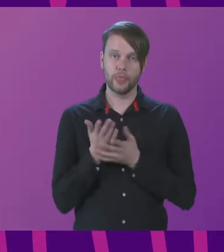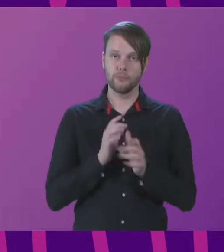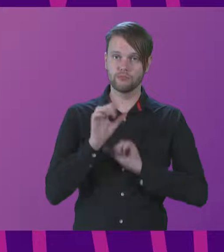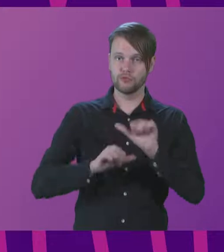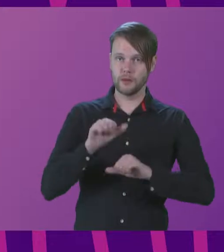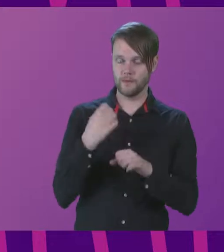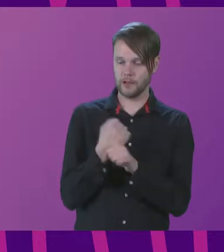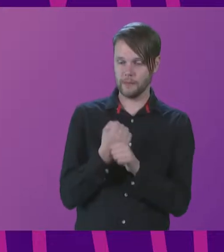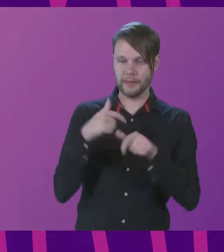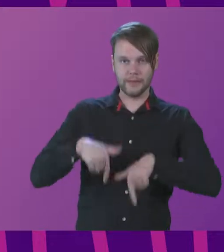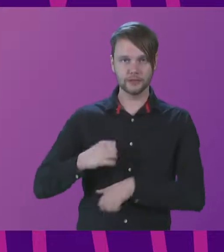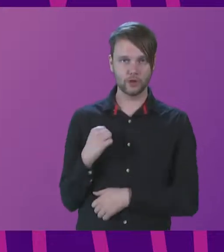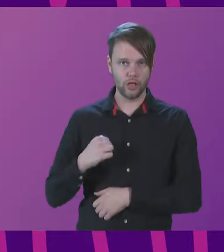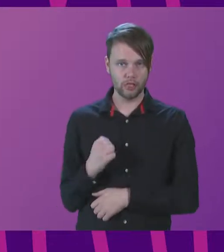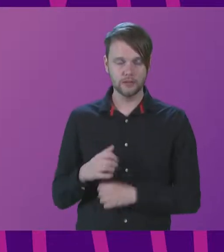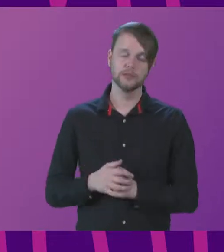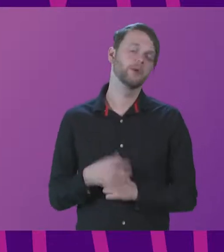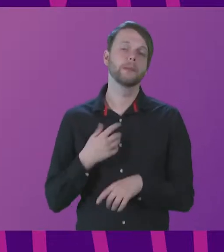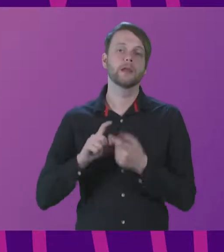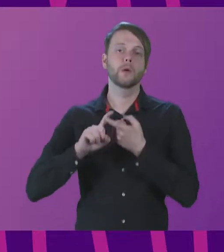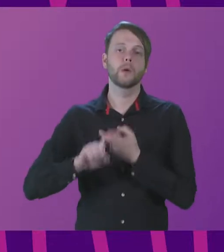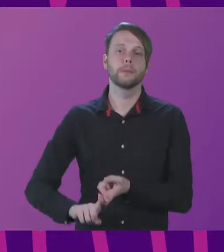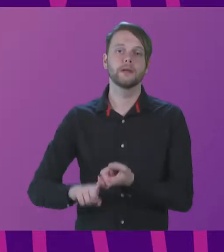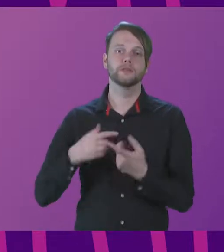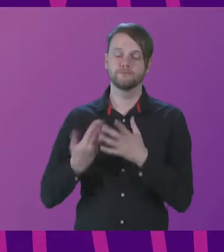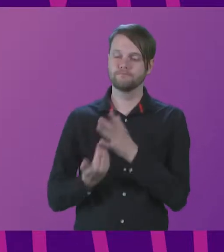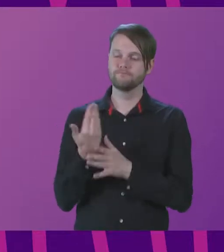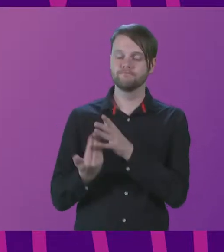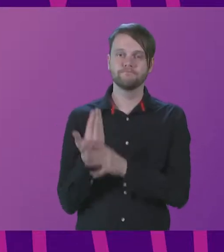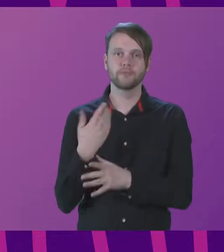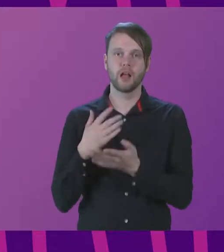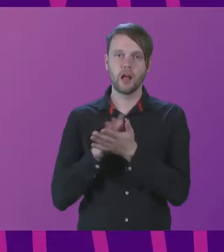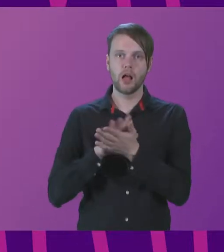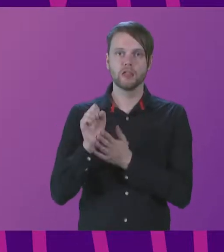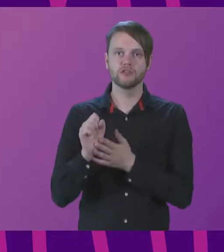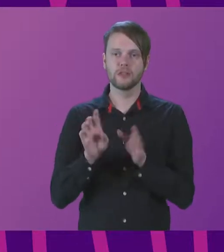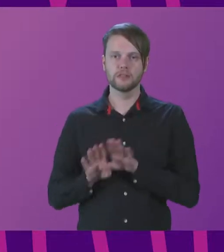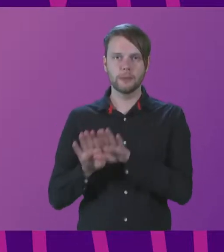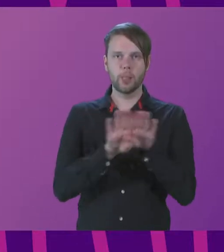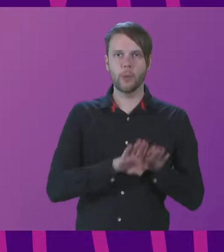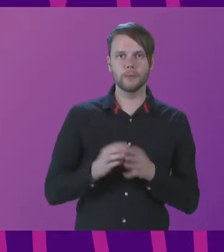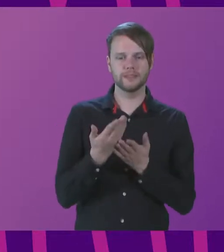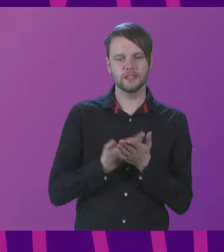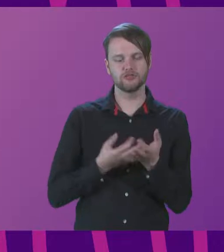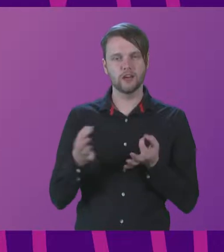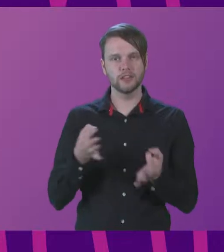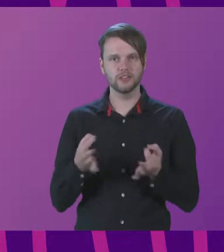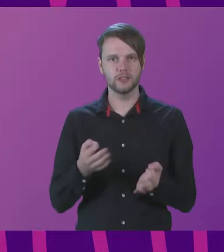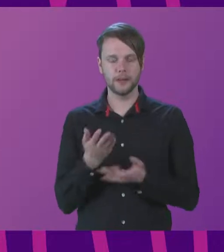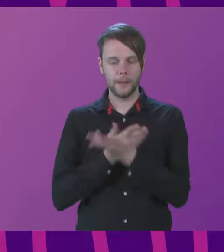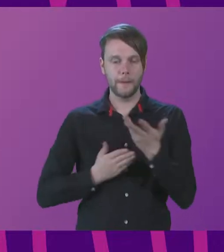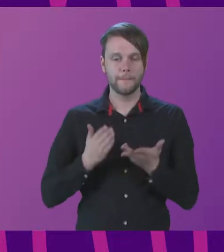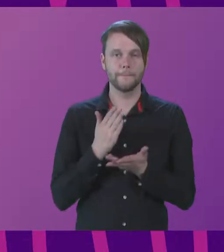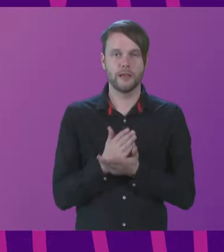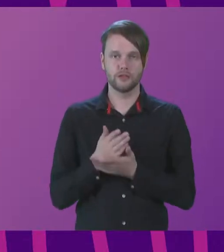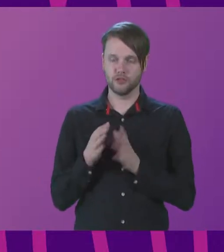for government here in Scotland, we've committed to developing a cultural diplomacy strategy to ensure that cultural links with our